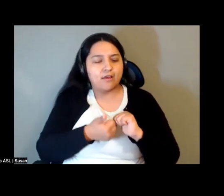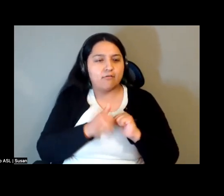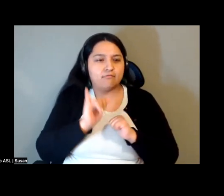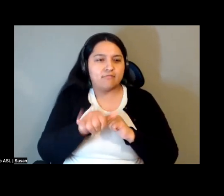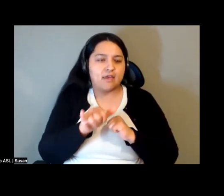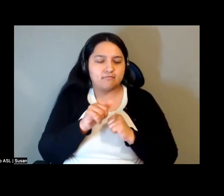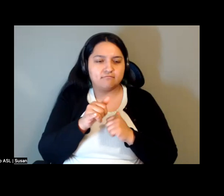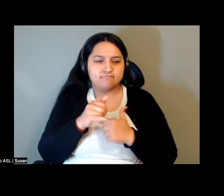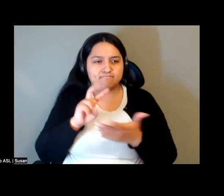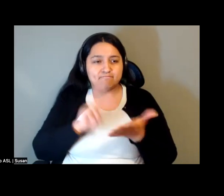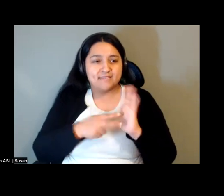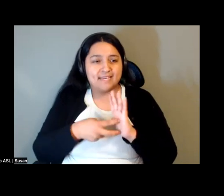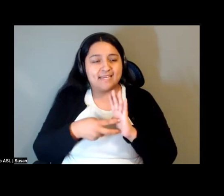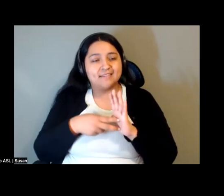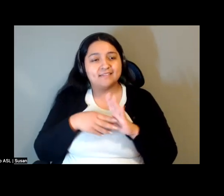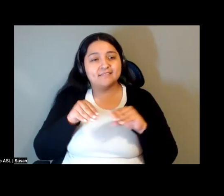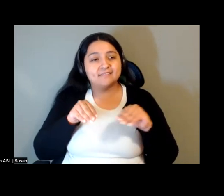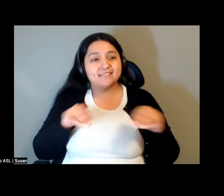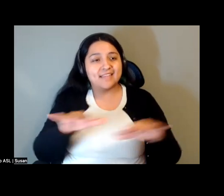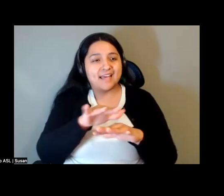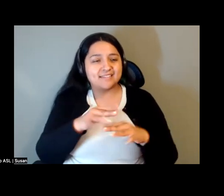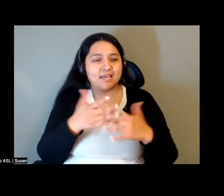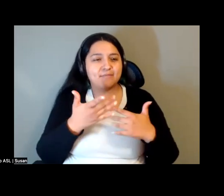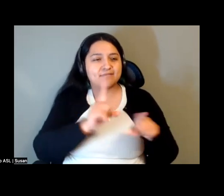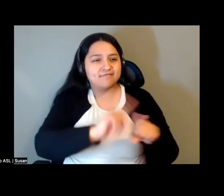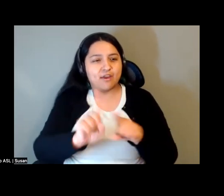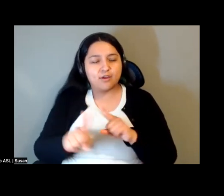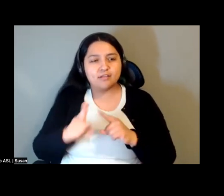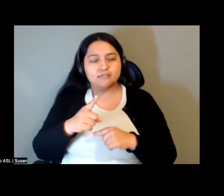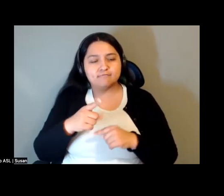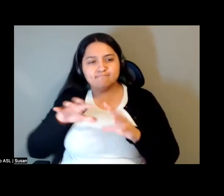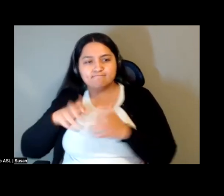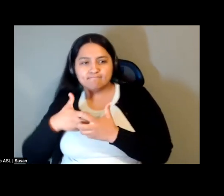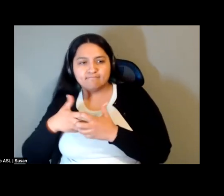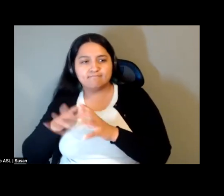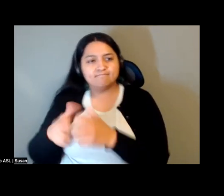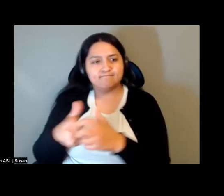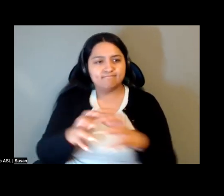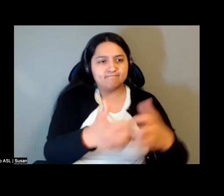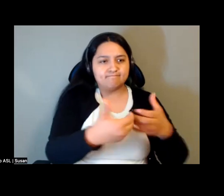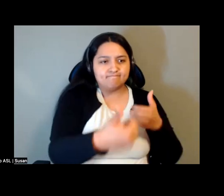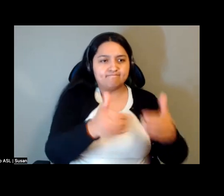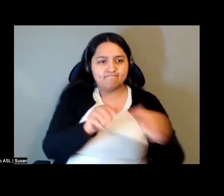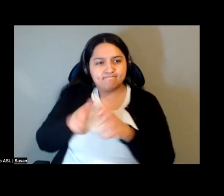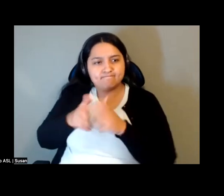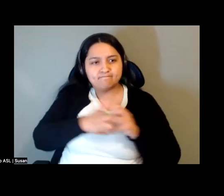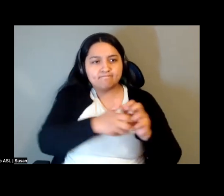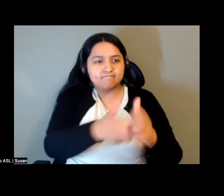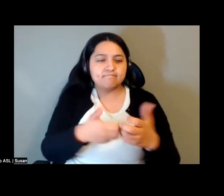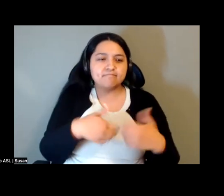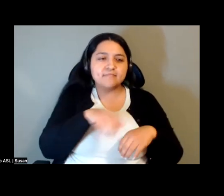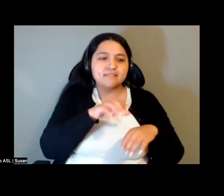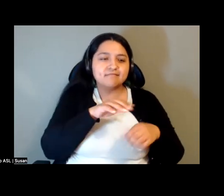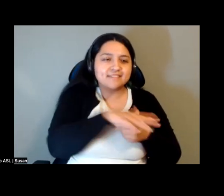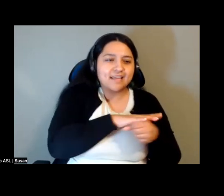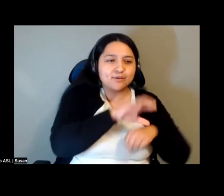landscape of various bastions of affiliation, from small neighborhood churches, zones ruled by